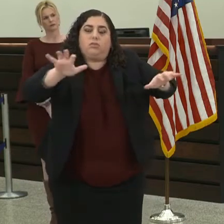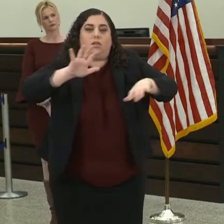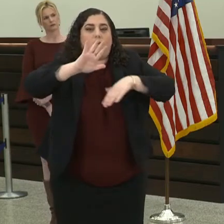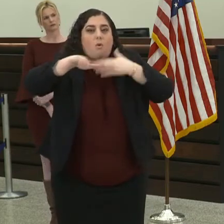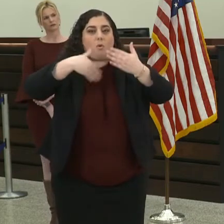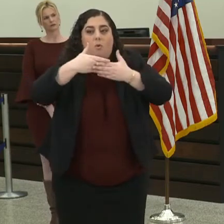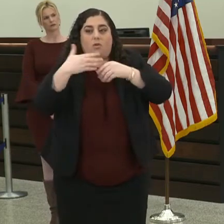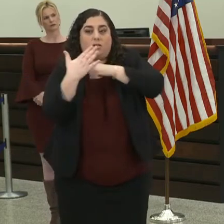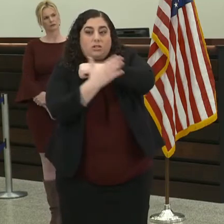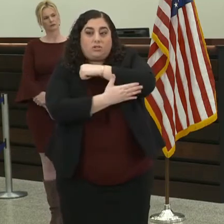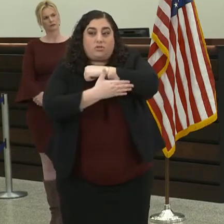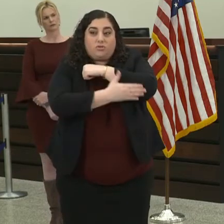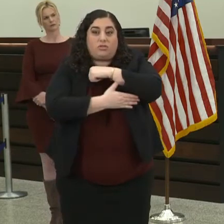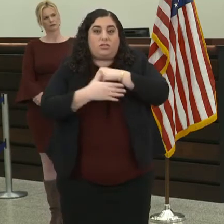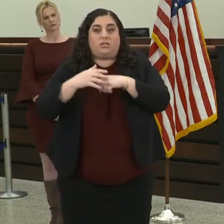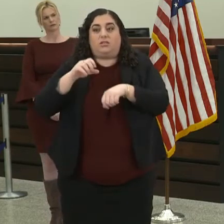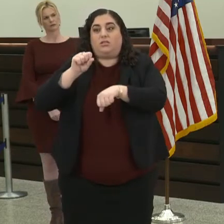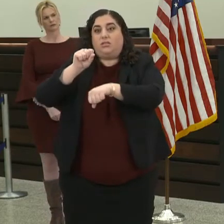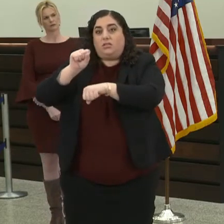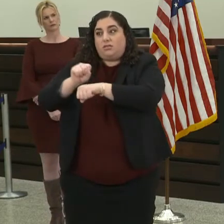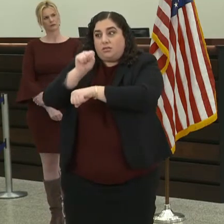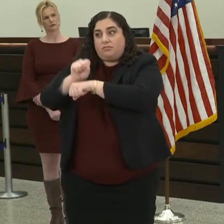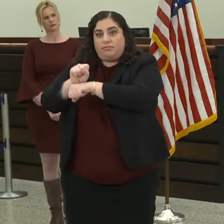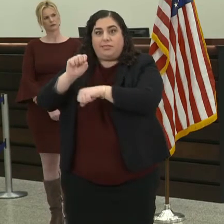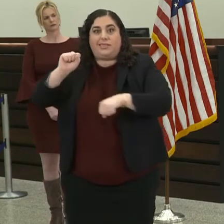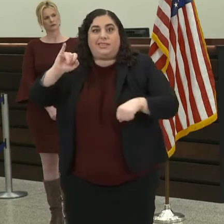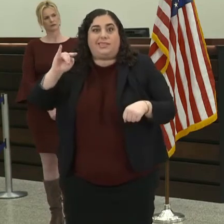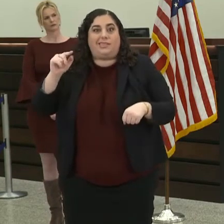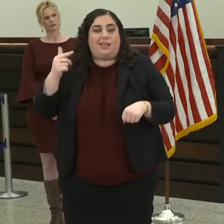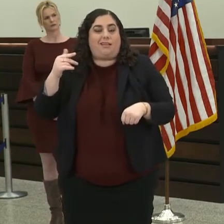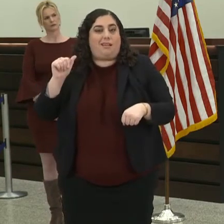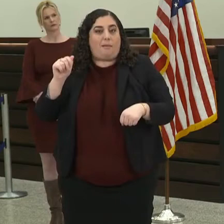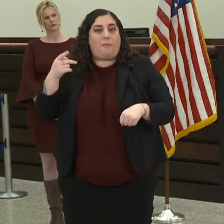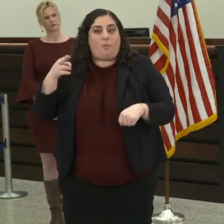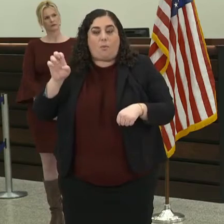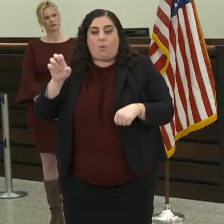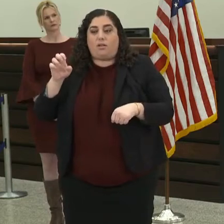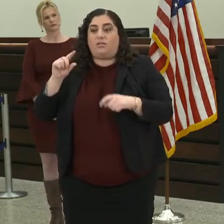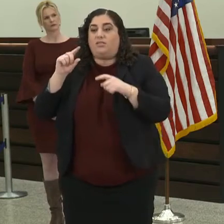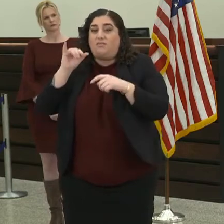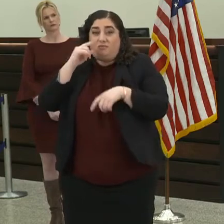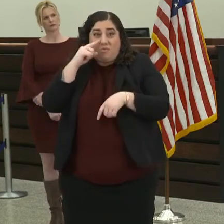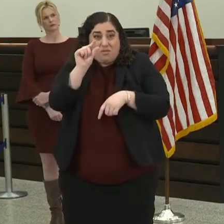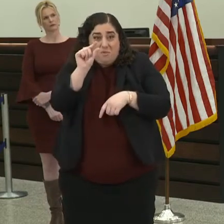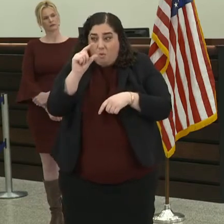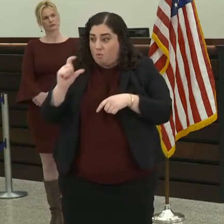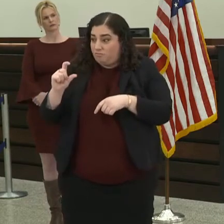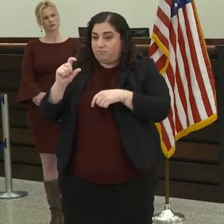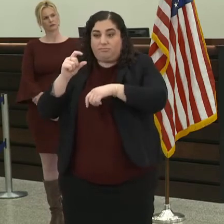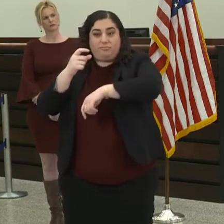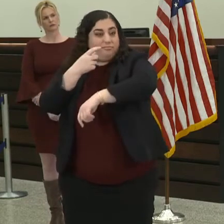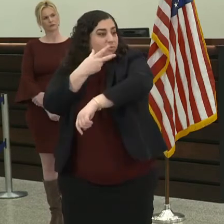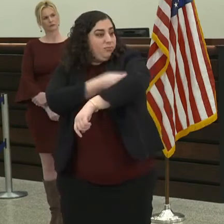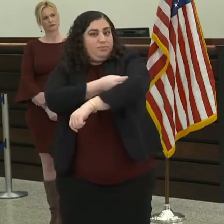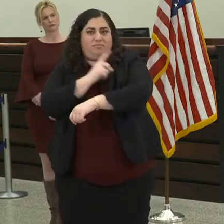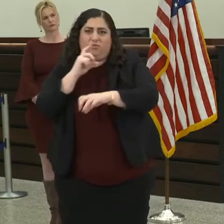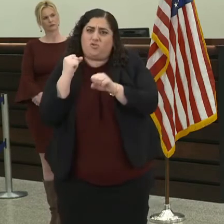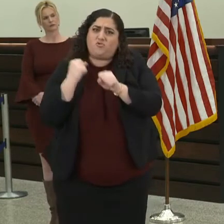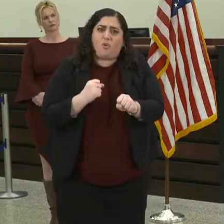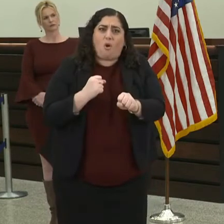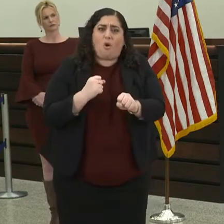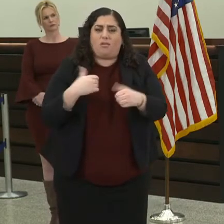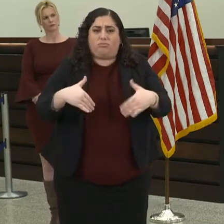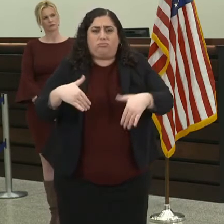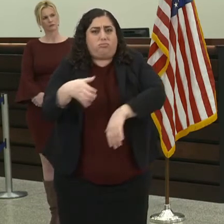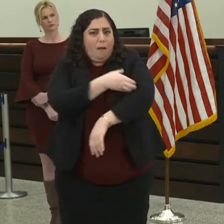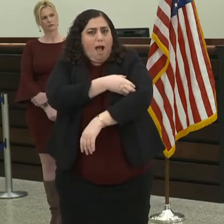Well, we're in the throes of manufacturing this vaccine and we are planning and preparing for a clinical trial soon.